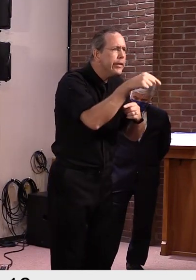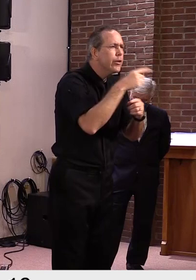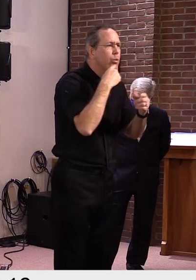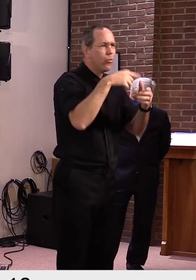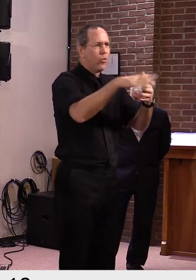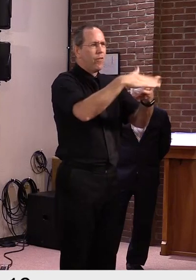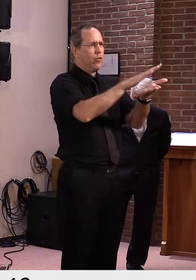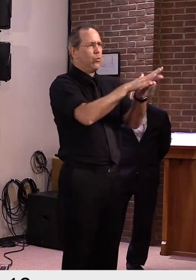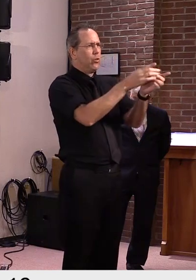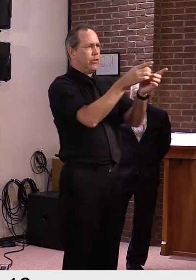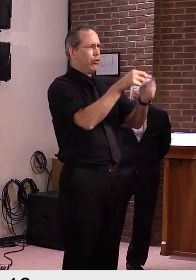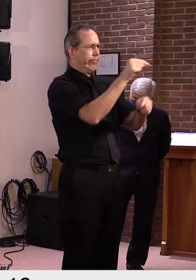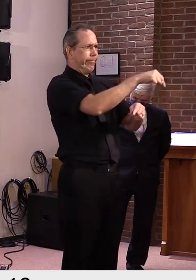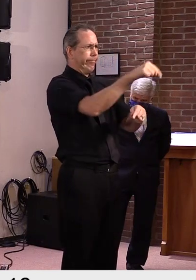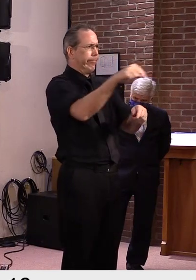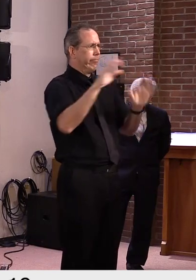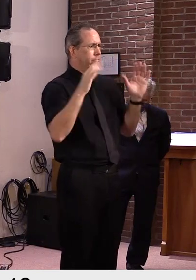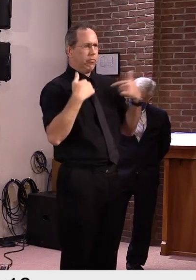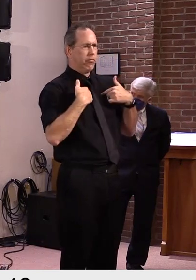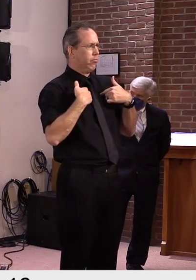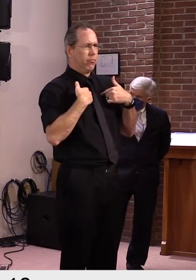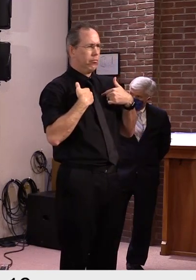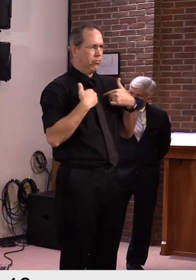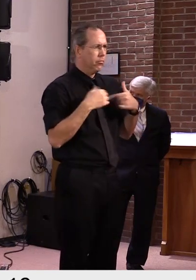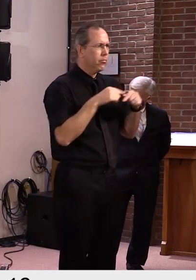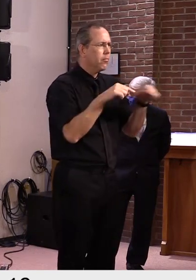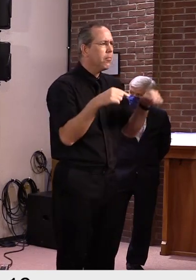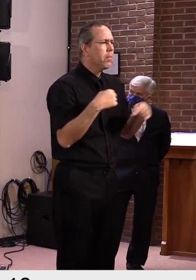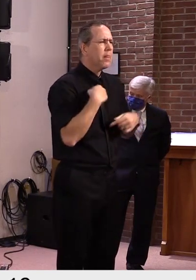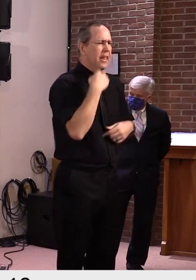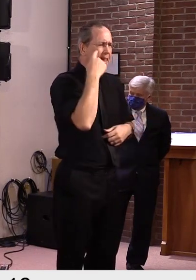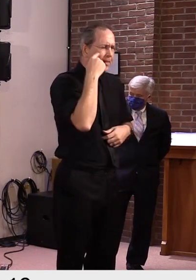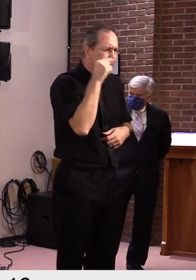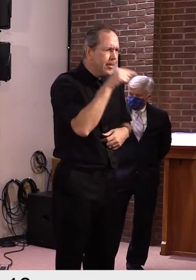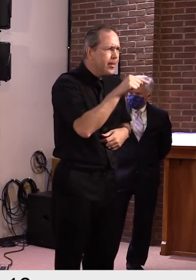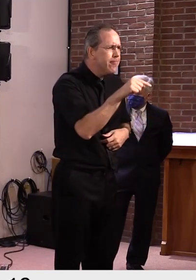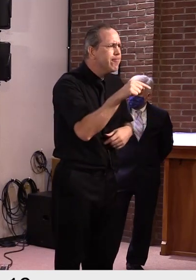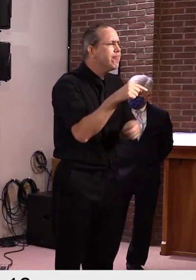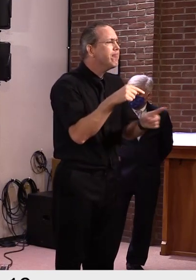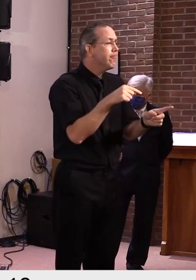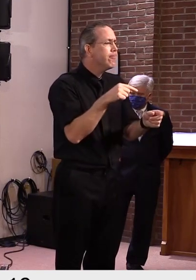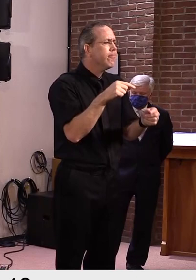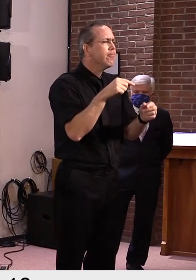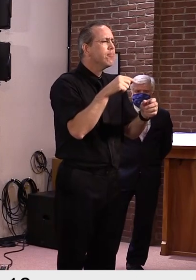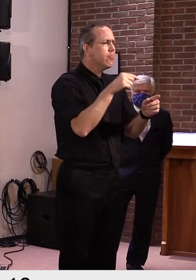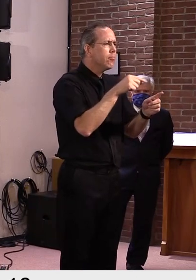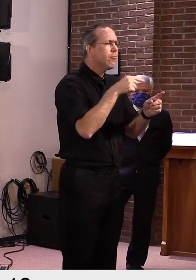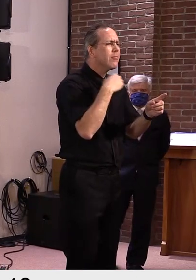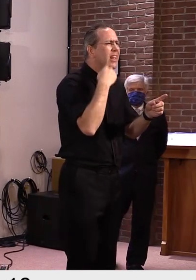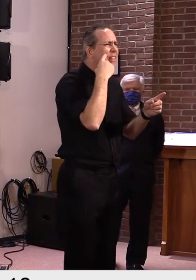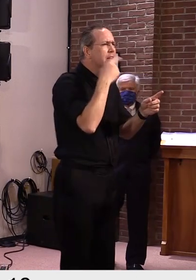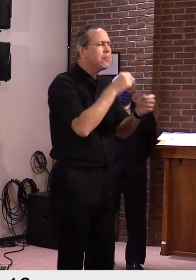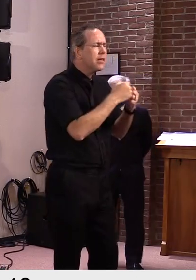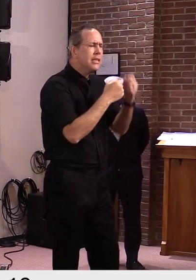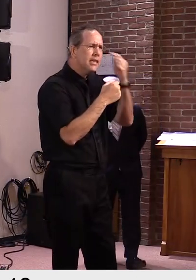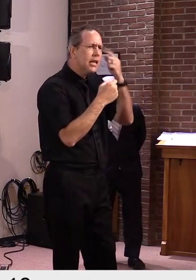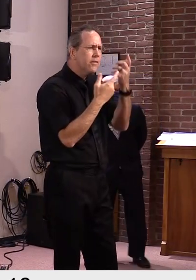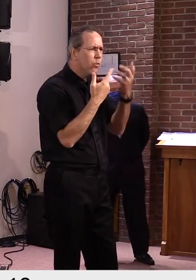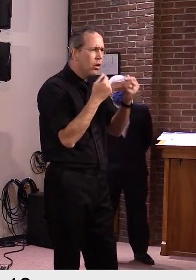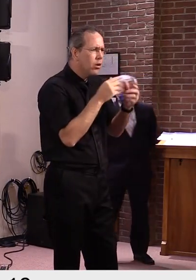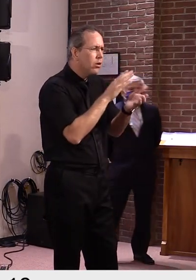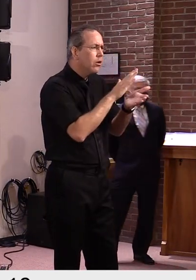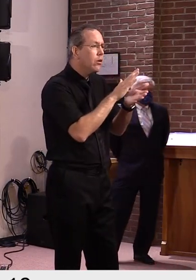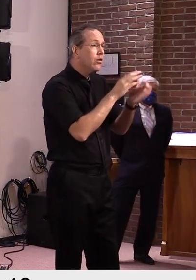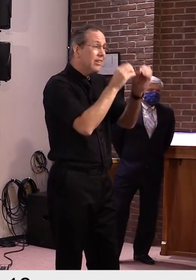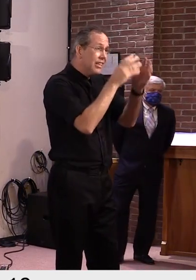status of them? Do you all plan to keep doing them throughout the fall? And especially in Shittenden County, where most Vermonters live,